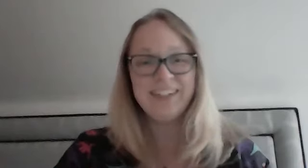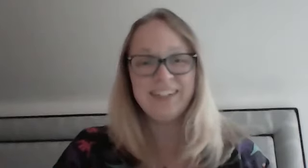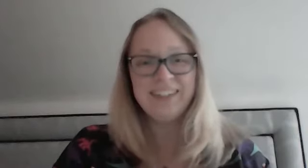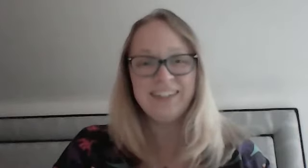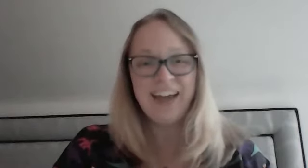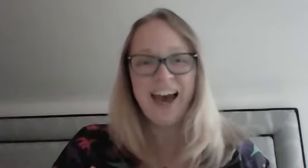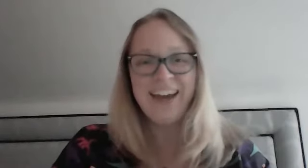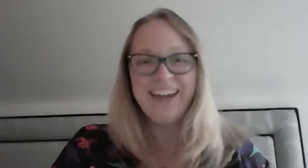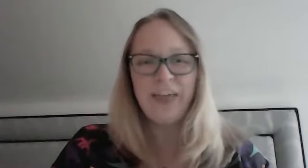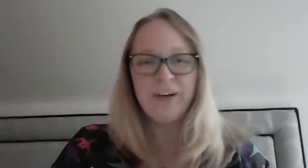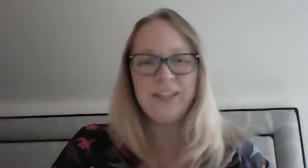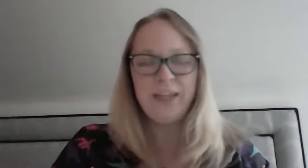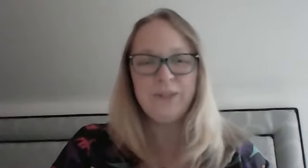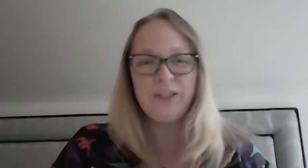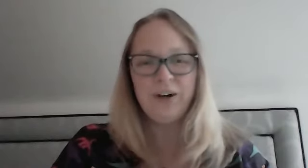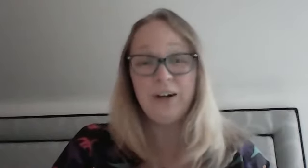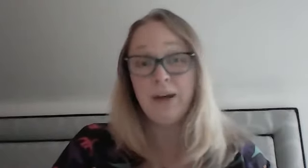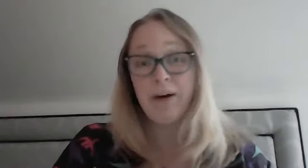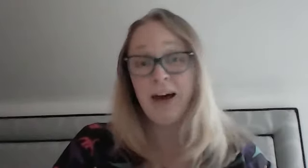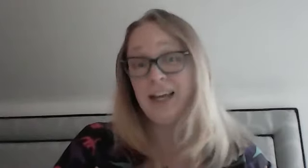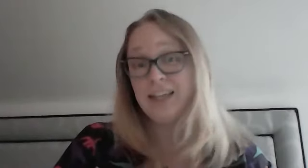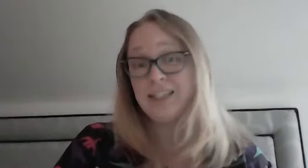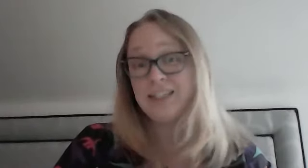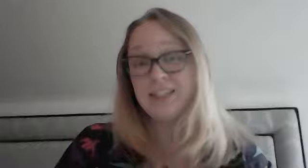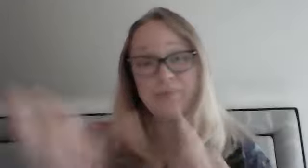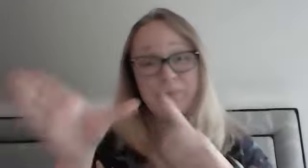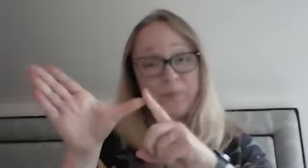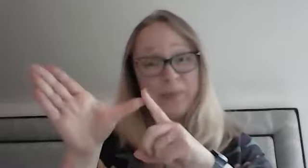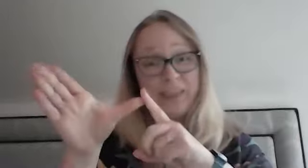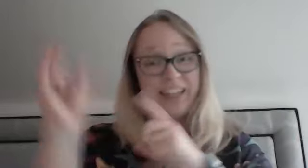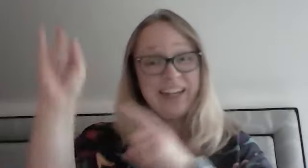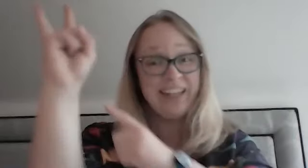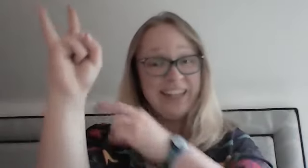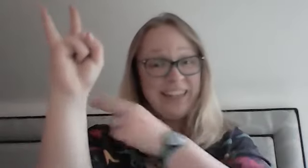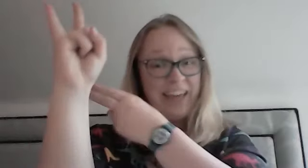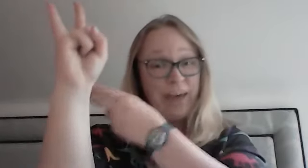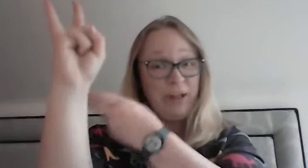Hi, I thought I'd sing you a song about Alice, the camel.